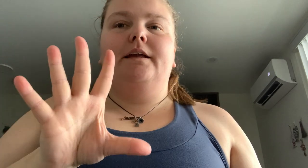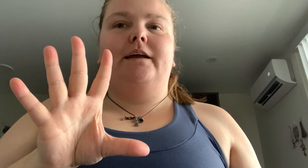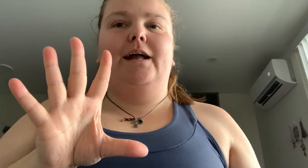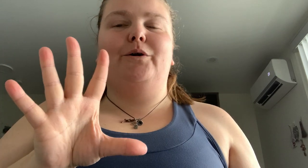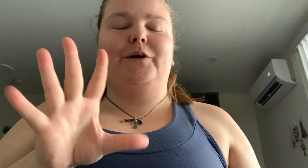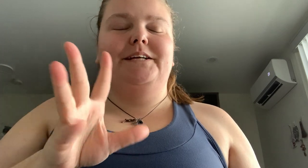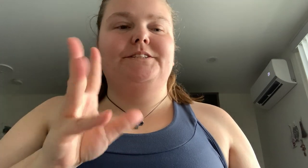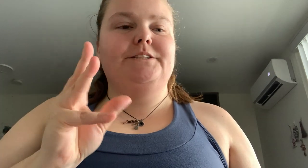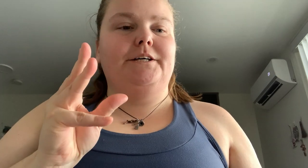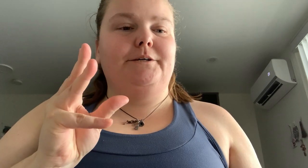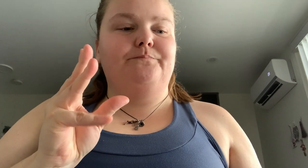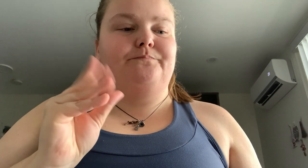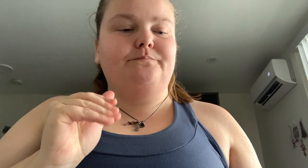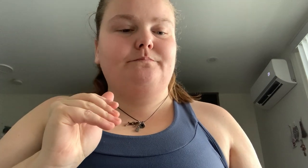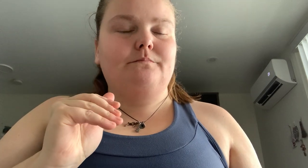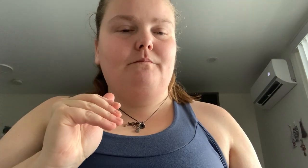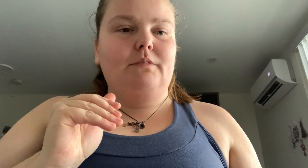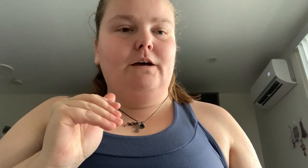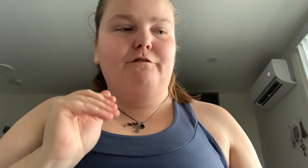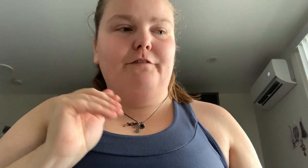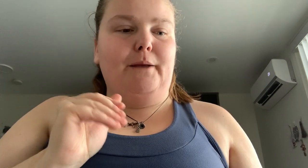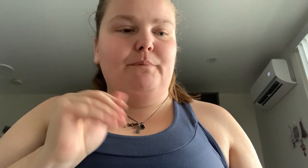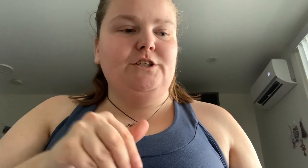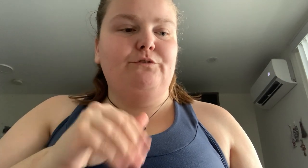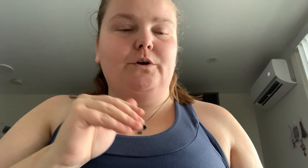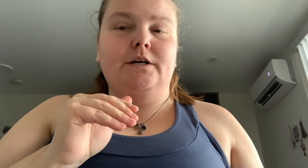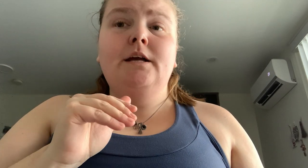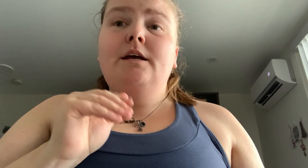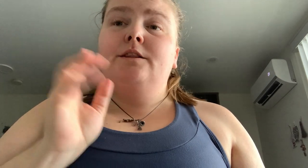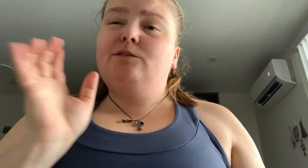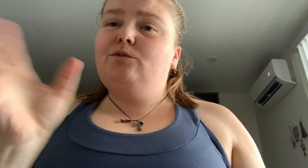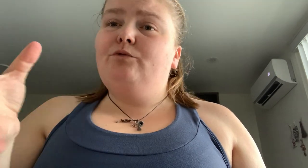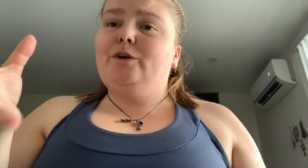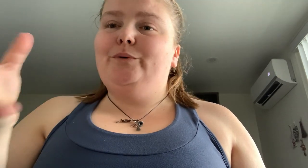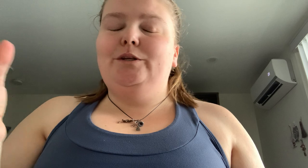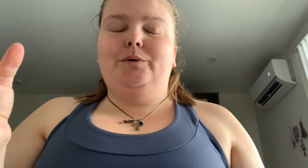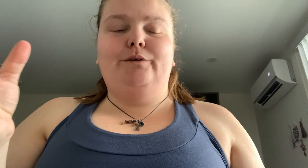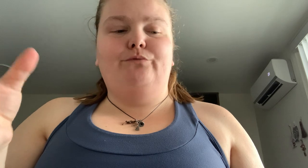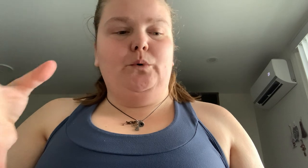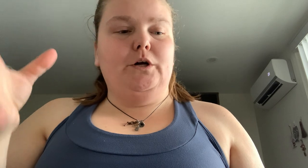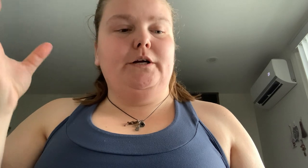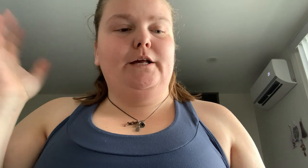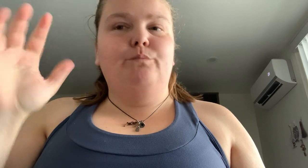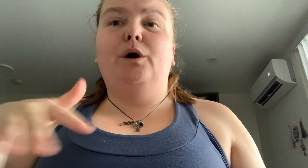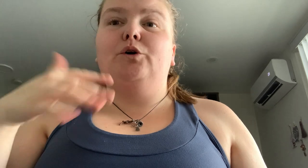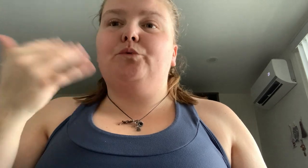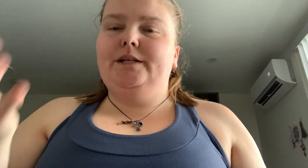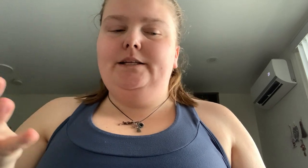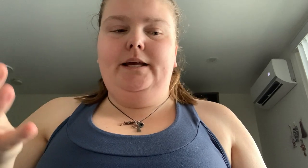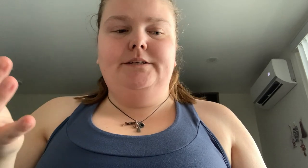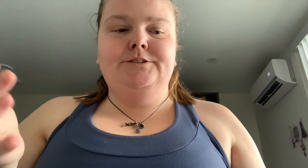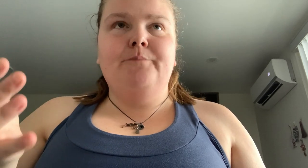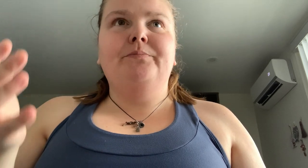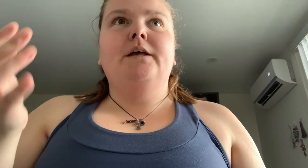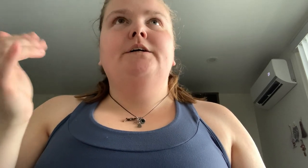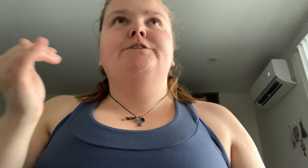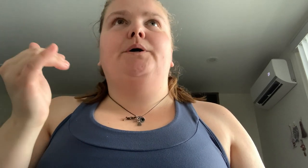categories, um, of like books for the for 2020 for in bulk reading days. So